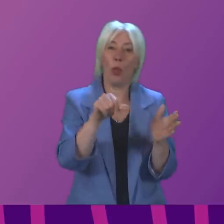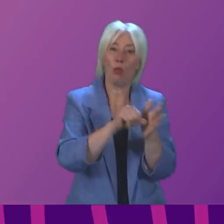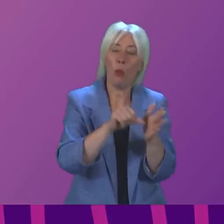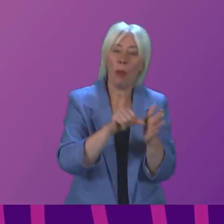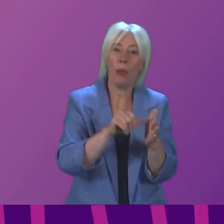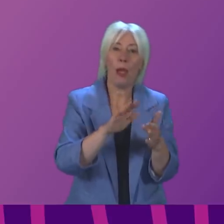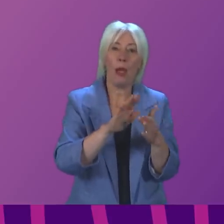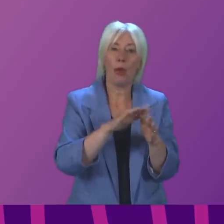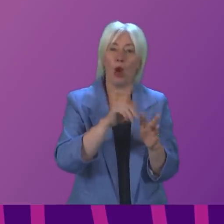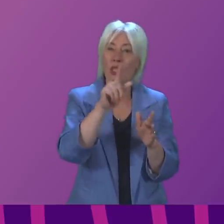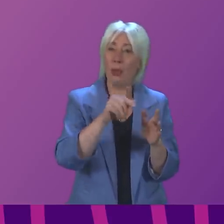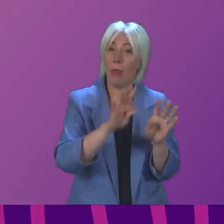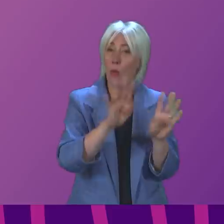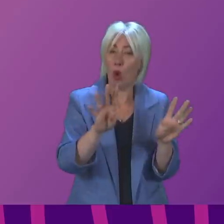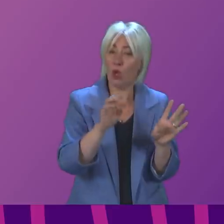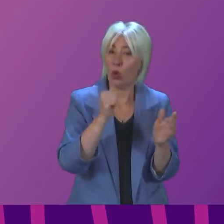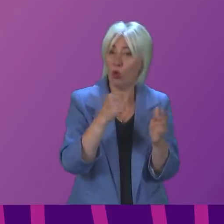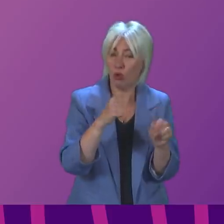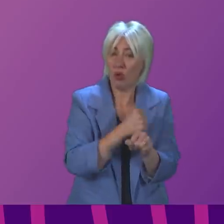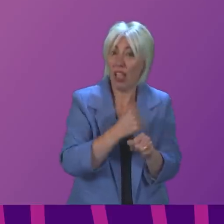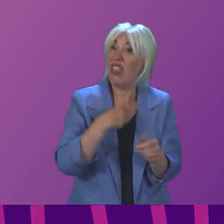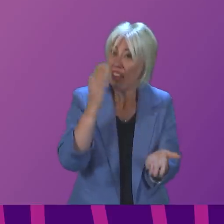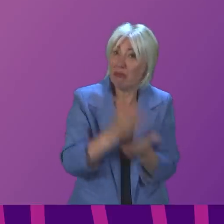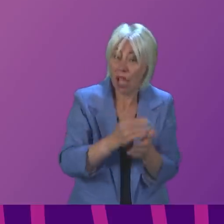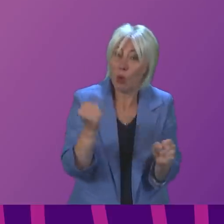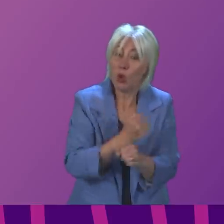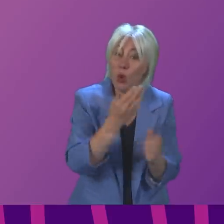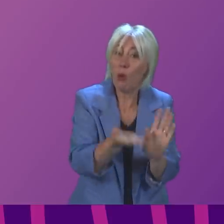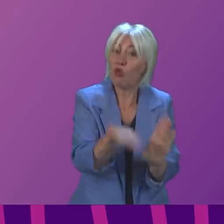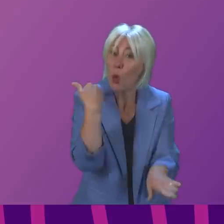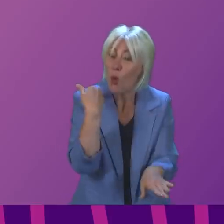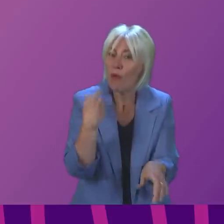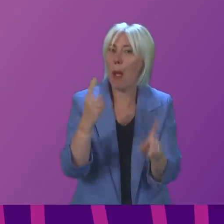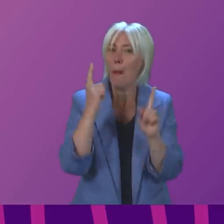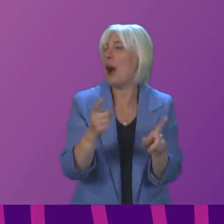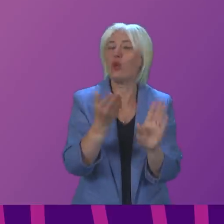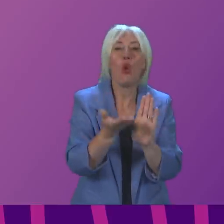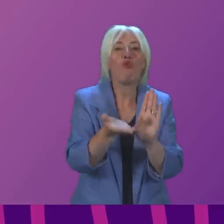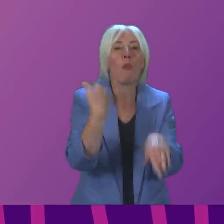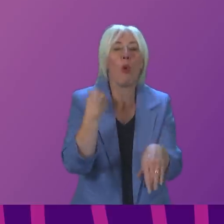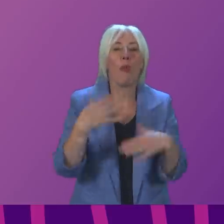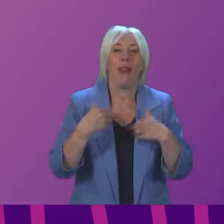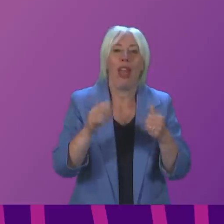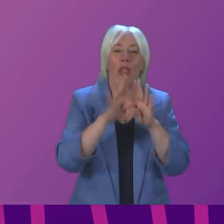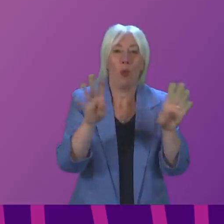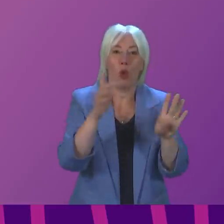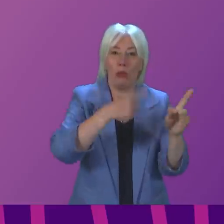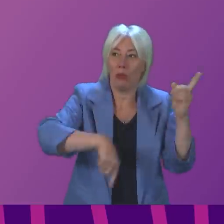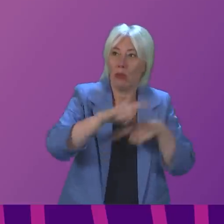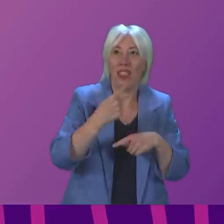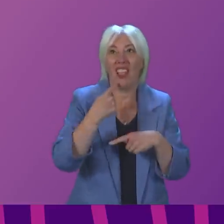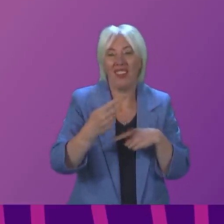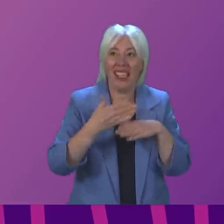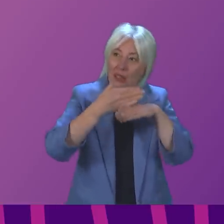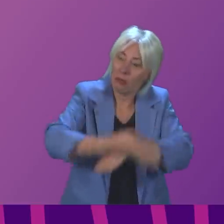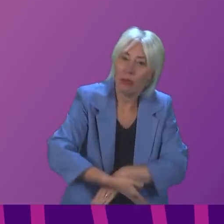because the improvements were being blocked by the health board, I would do that without hesitation. But removing a health board, given everything I've said about the work that's been